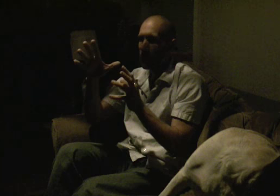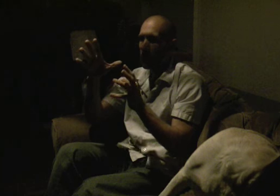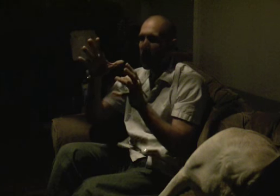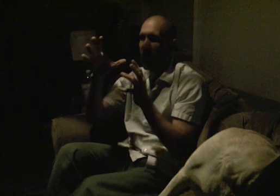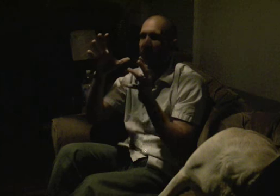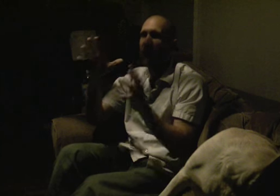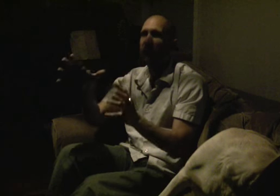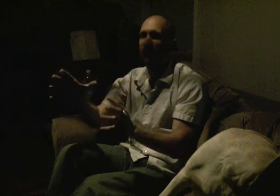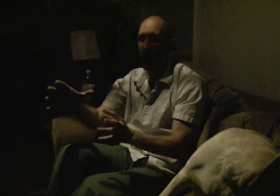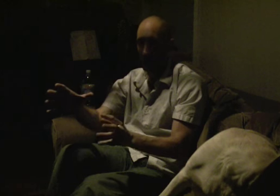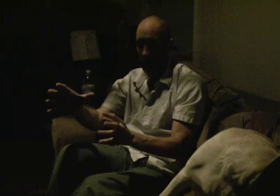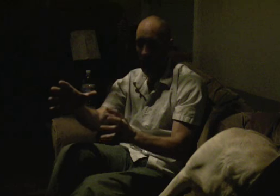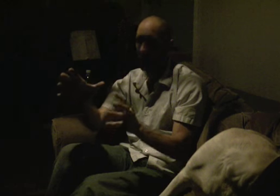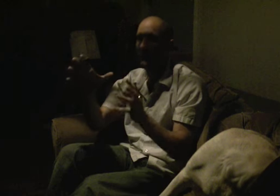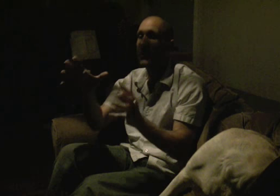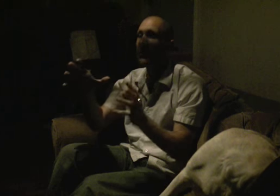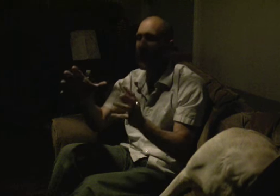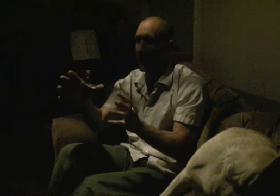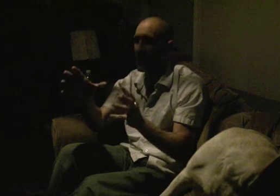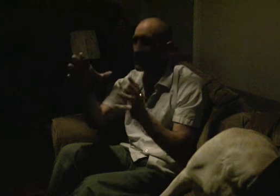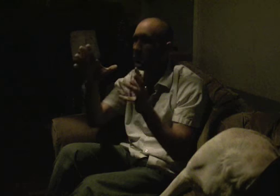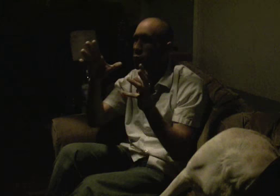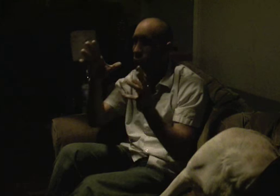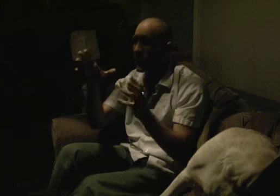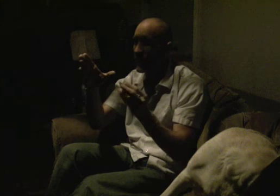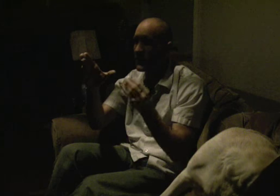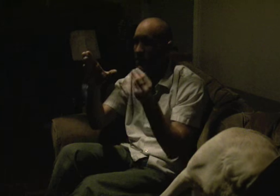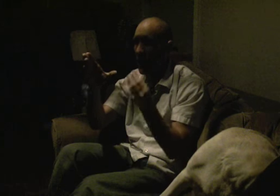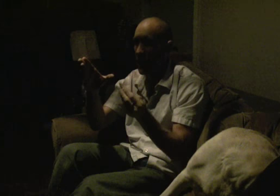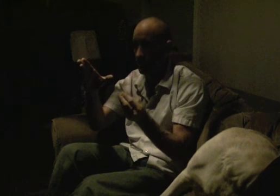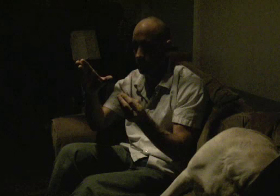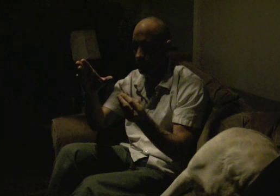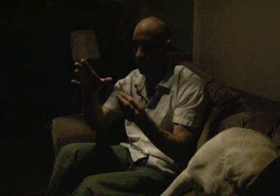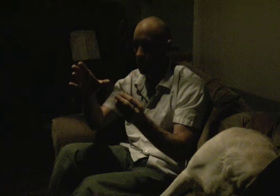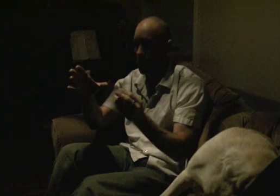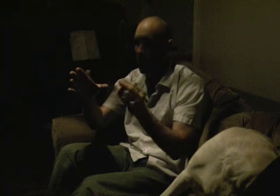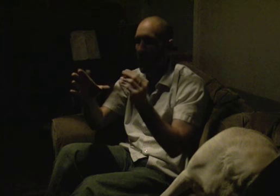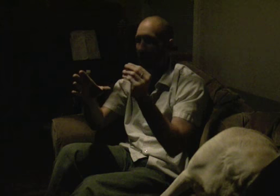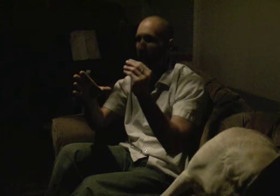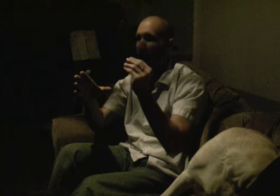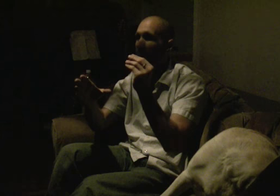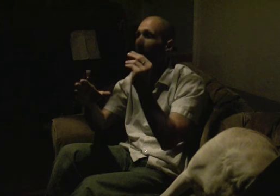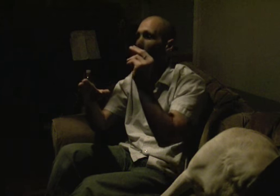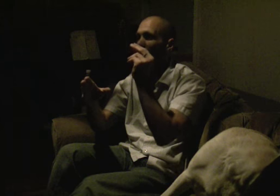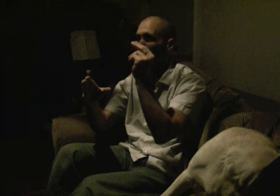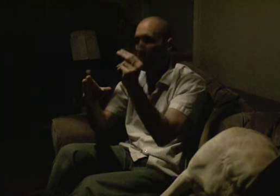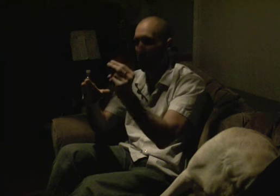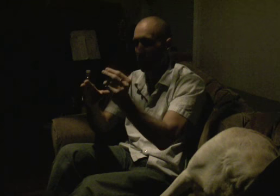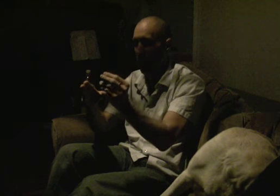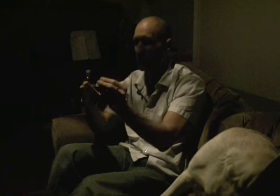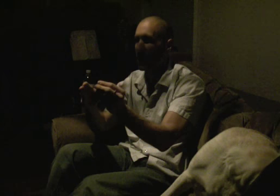Like I've never felt, and I'm feeling it. It is the pain. And then there is another thing rising.